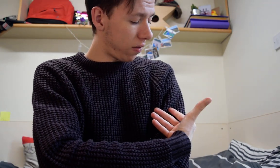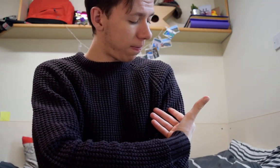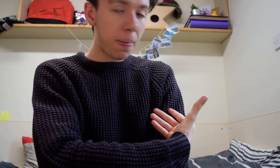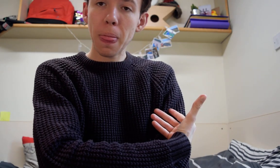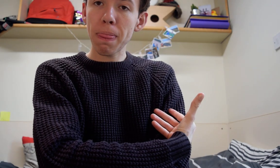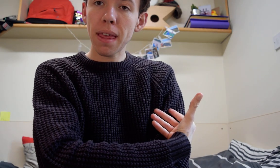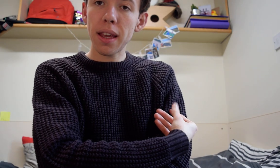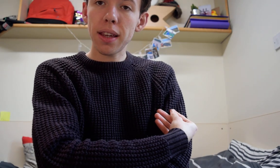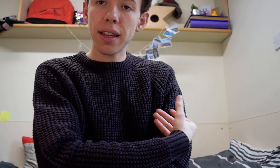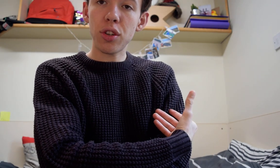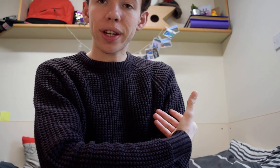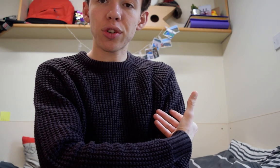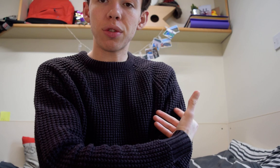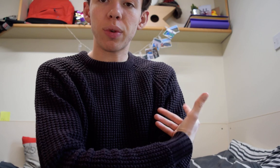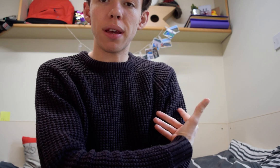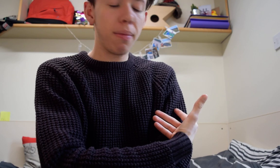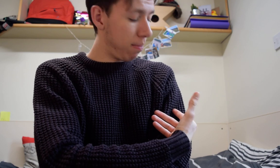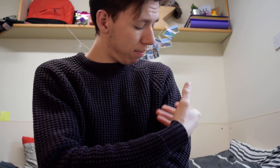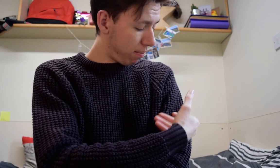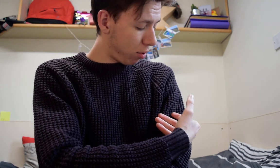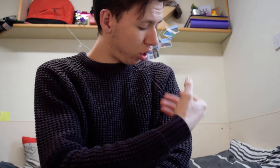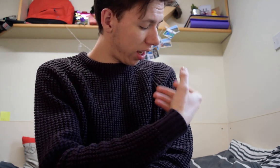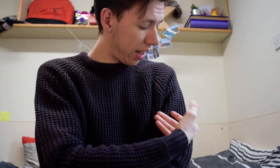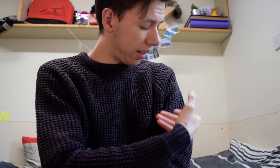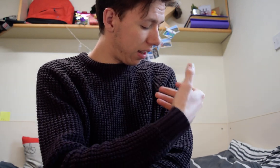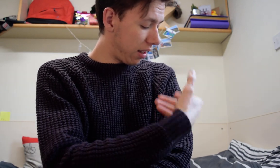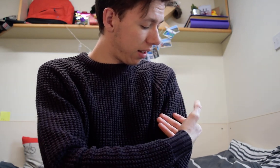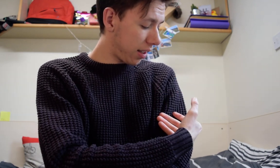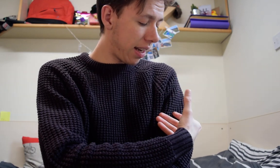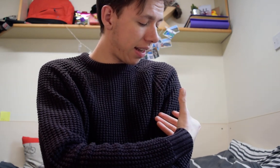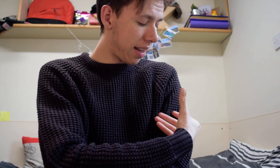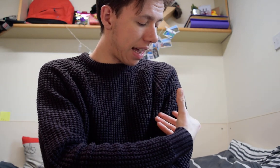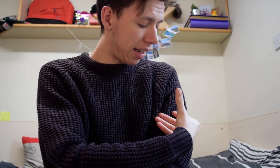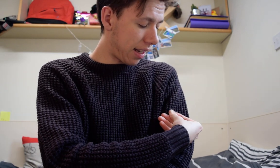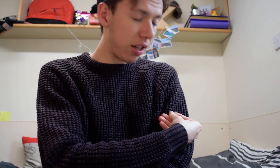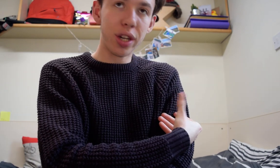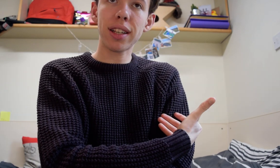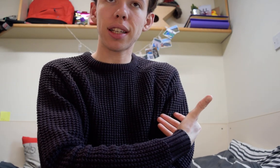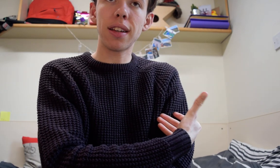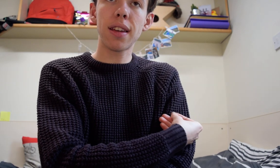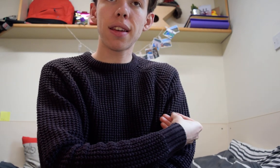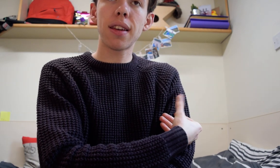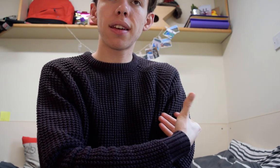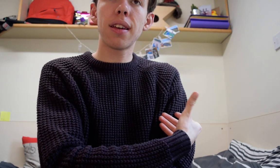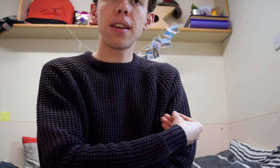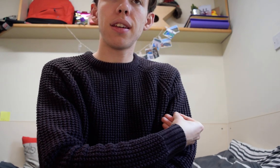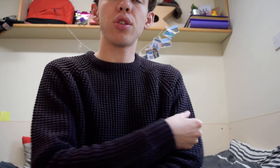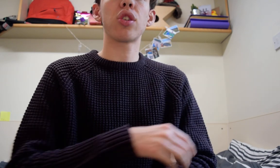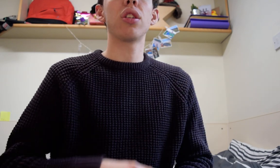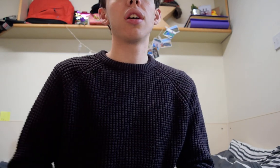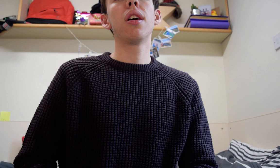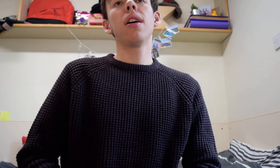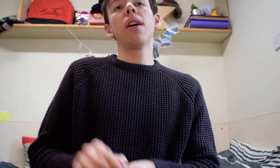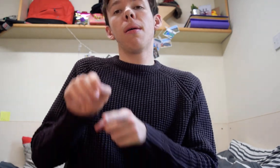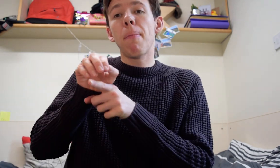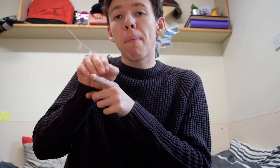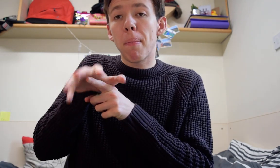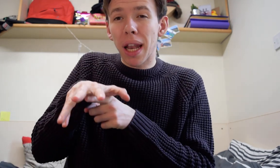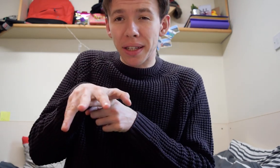injection we're pushing it into the skin and injecting injection blood